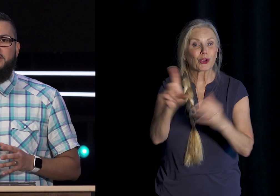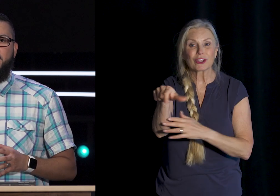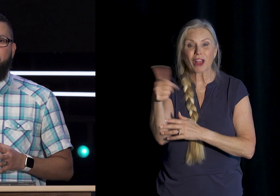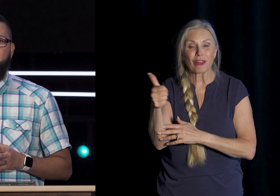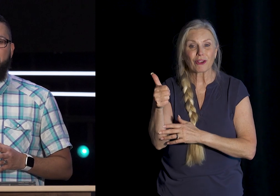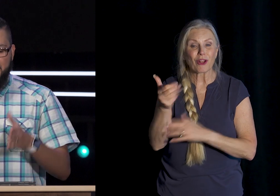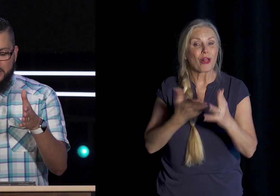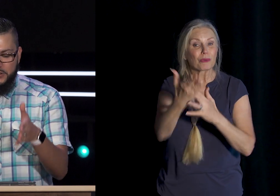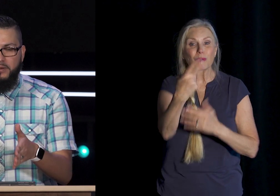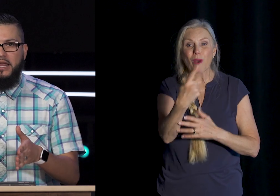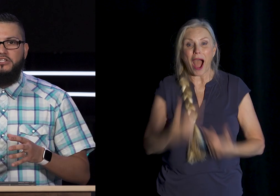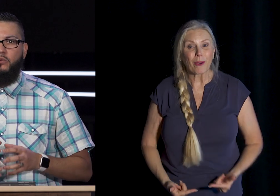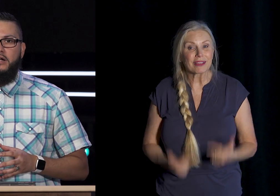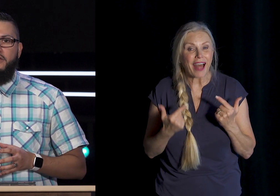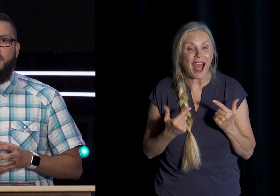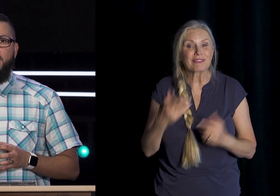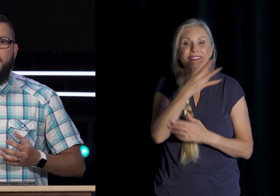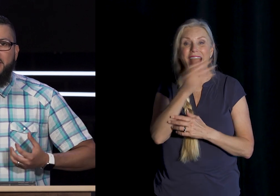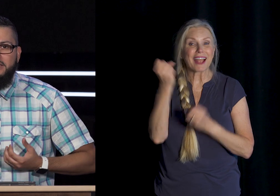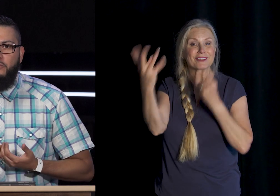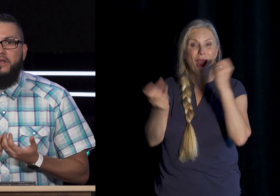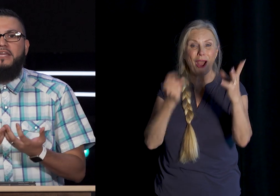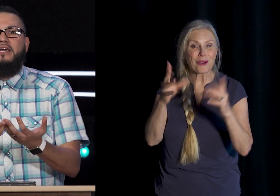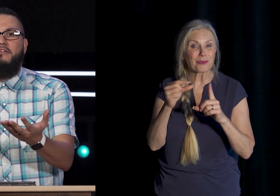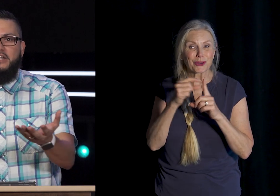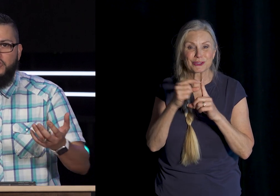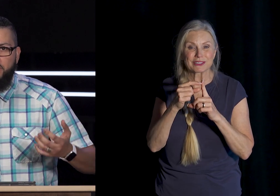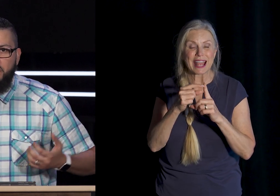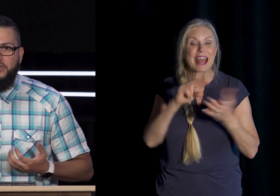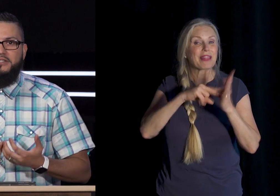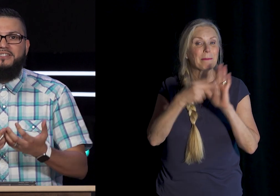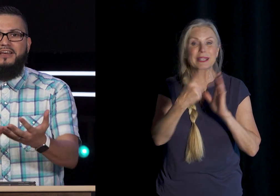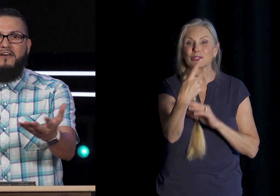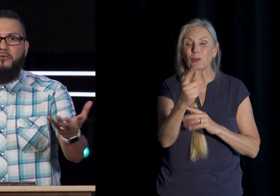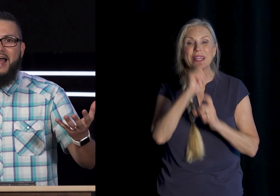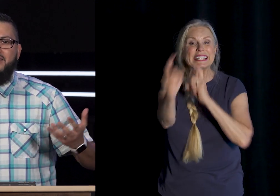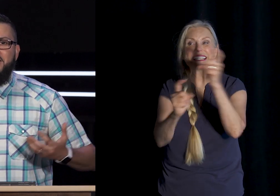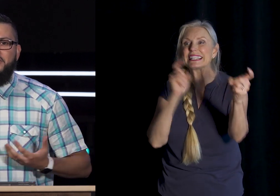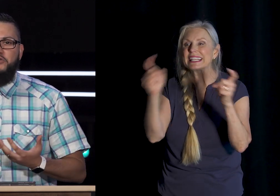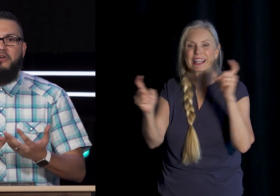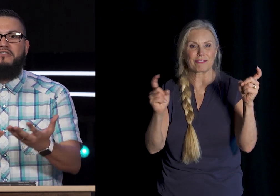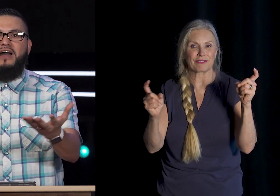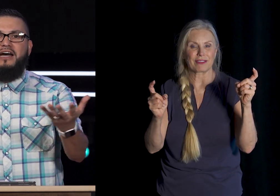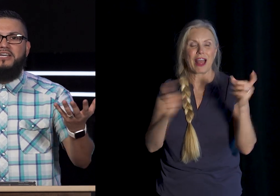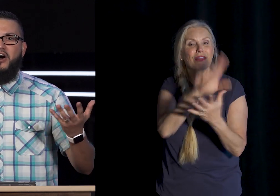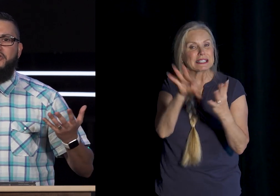Say To Them Speaking To One Another Means That We Give Distributions Of The Reality Of The Spirit Of God To Others